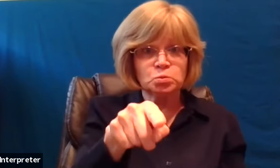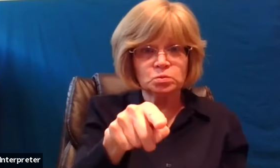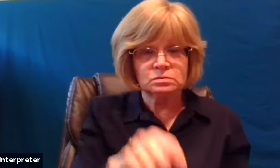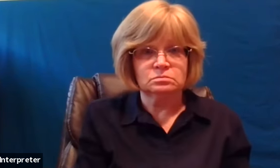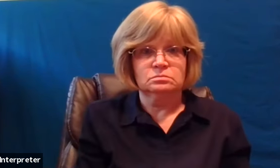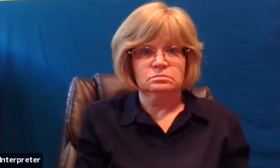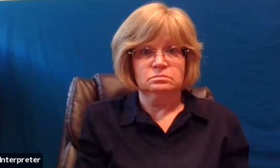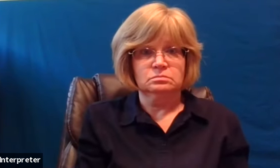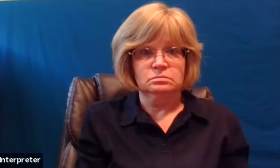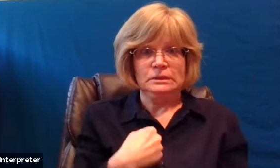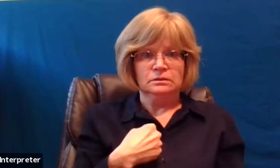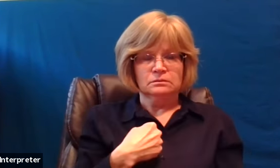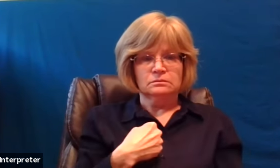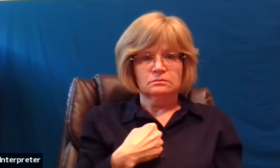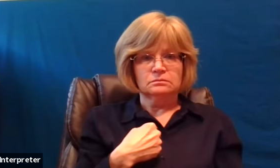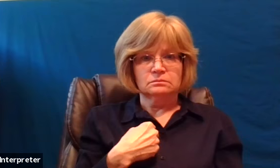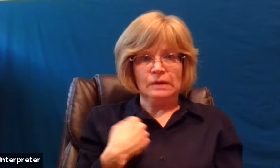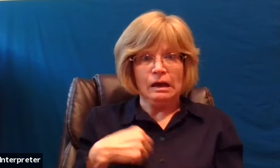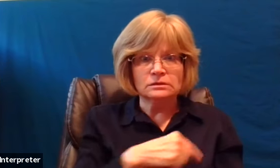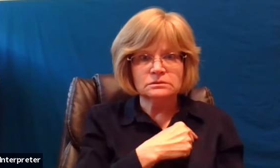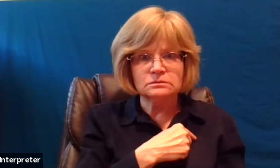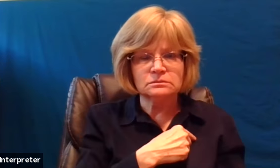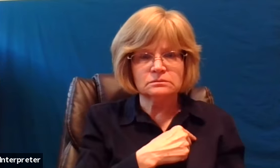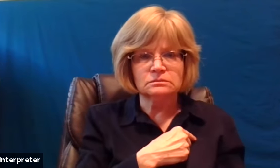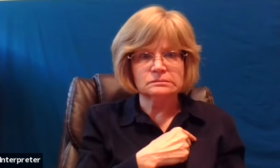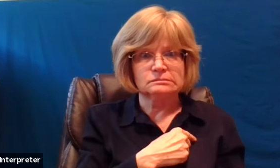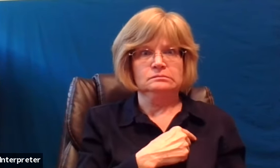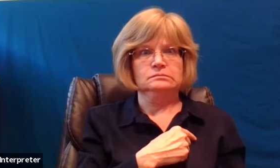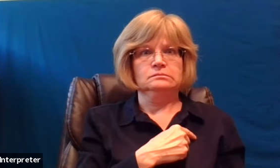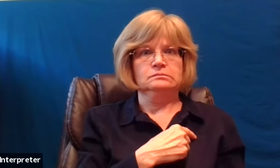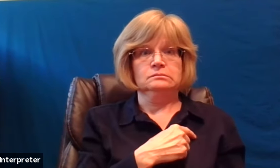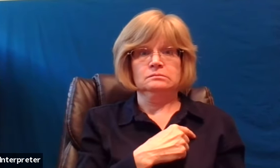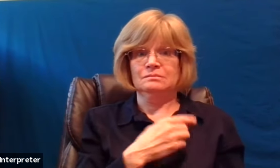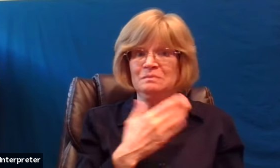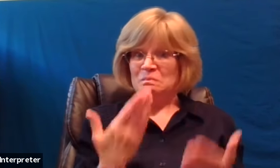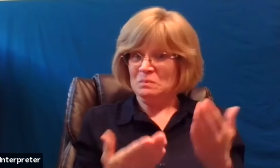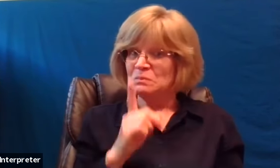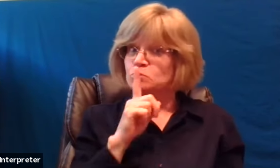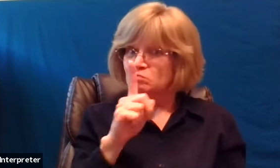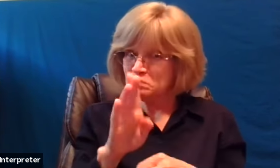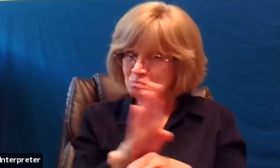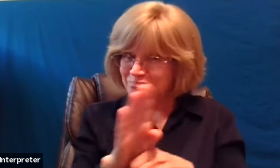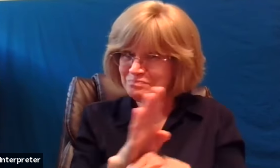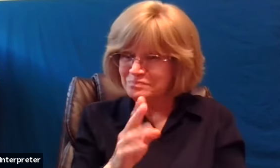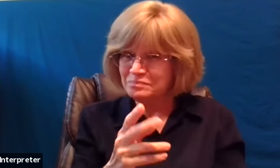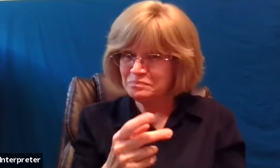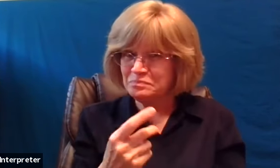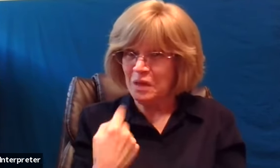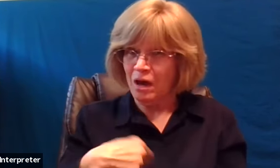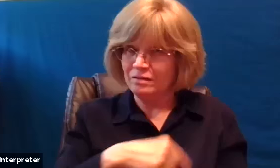well maybe it is one of us did you ever think of that jesus tells this parable for a reason it is